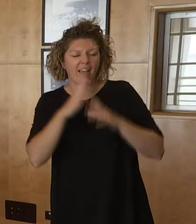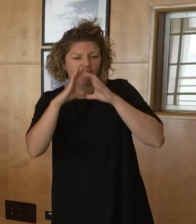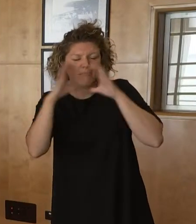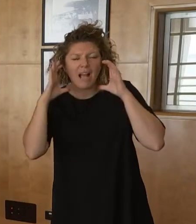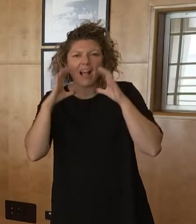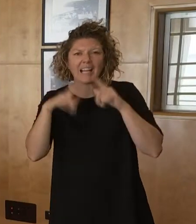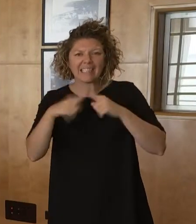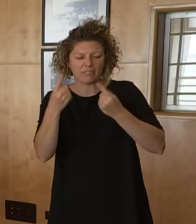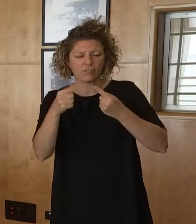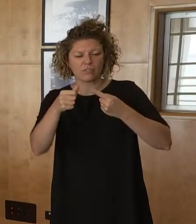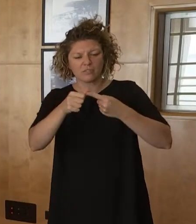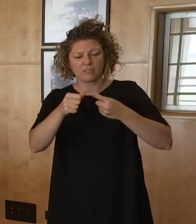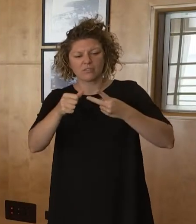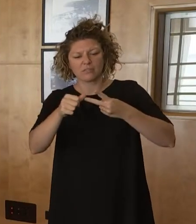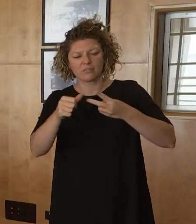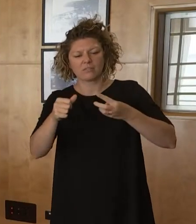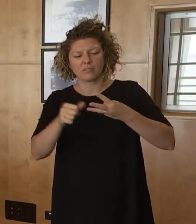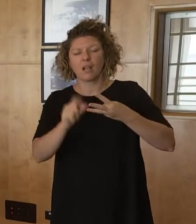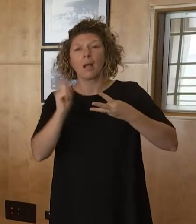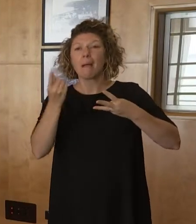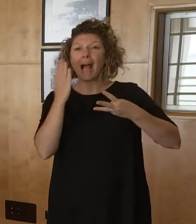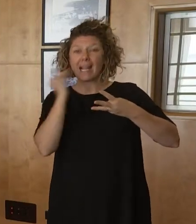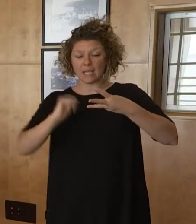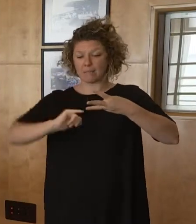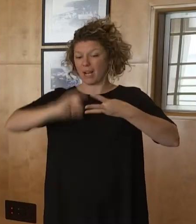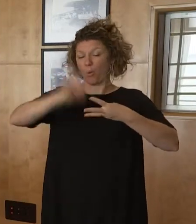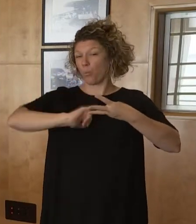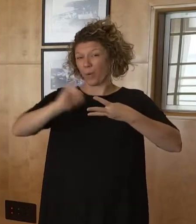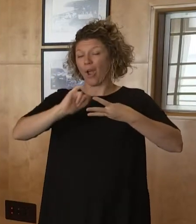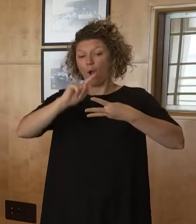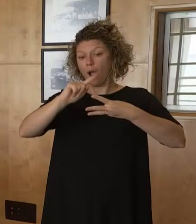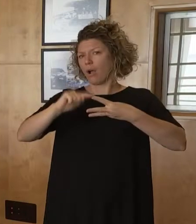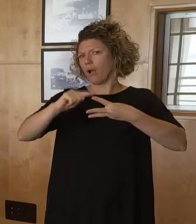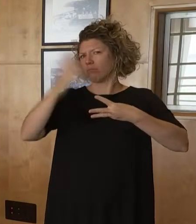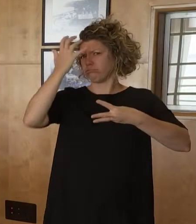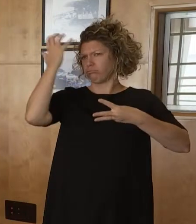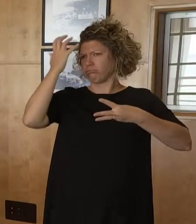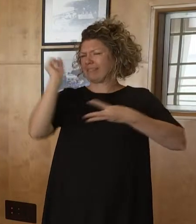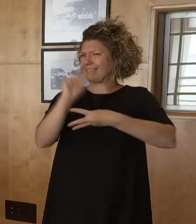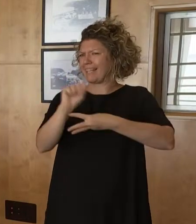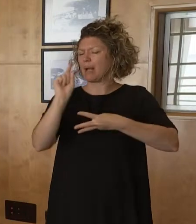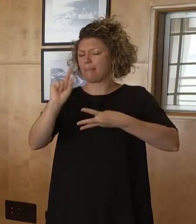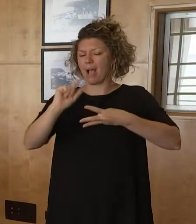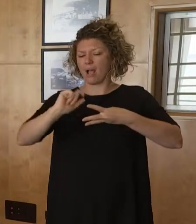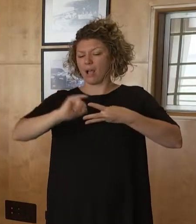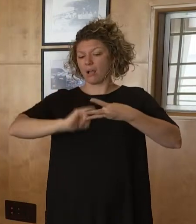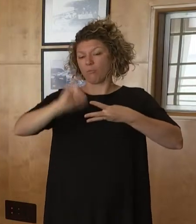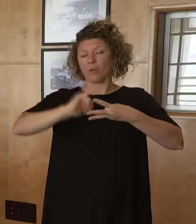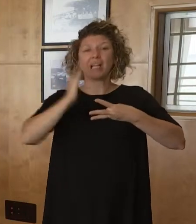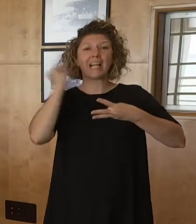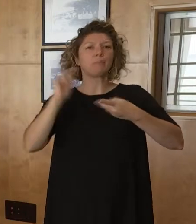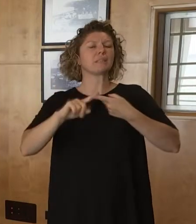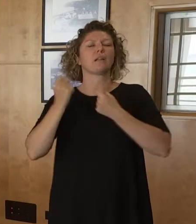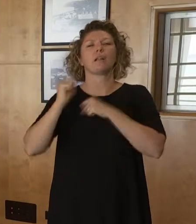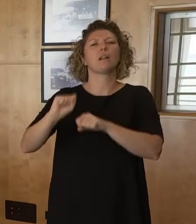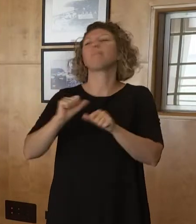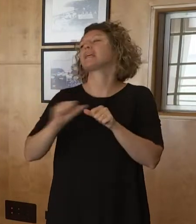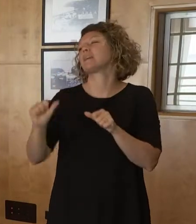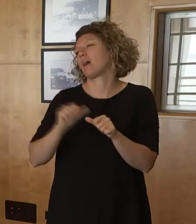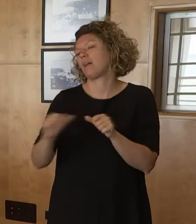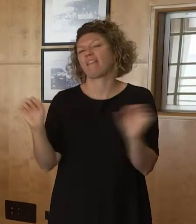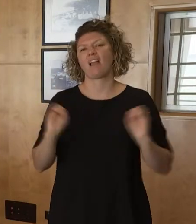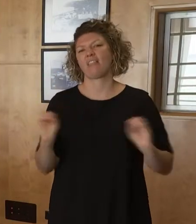a barrier still has a lot of effectiveness. Masks are not a perfect measure on a population wide scale.